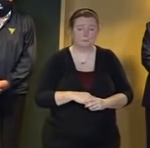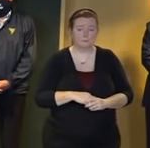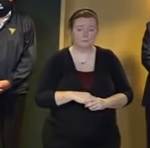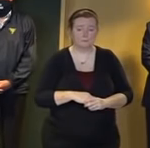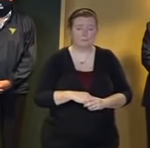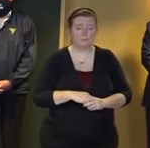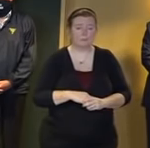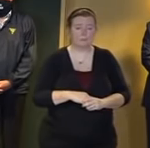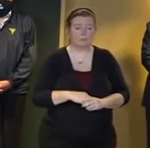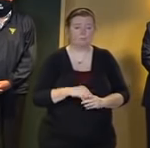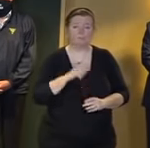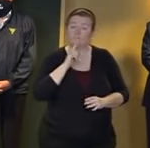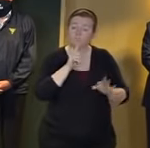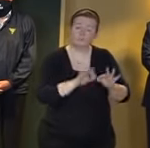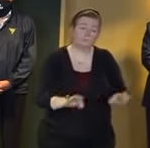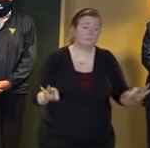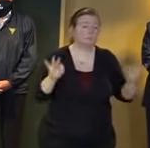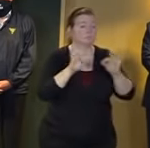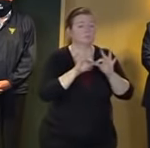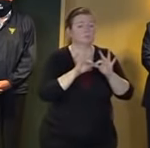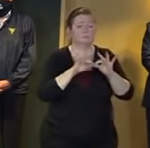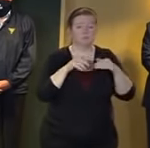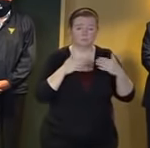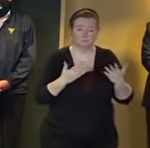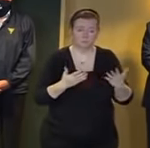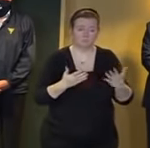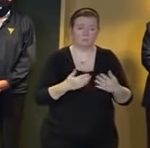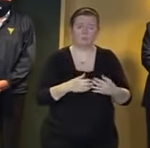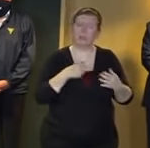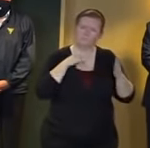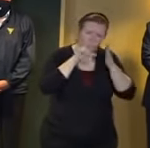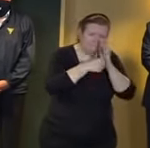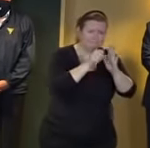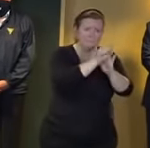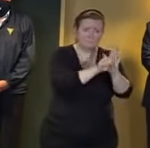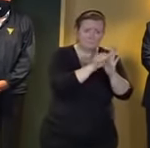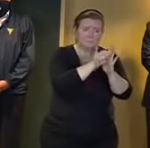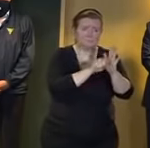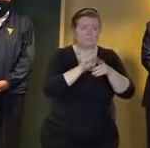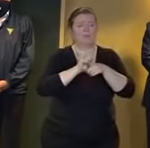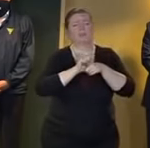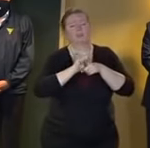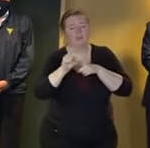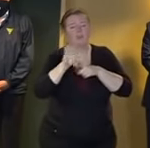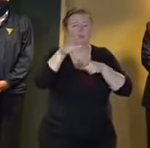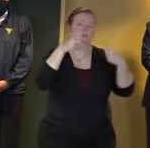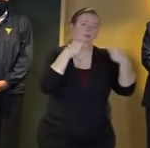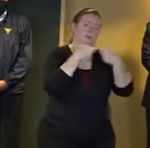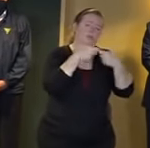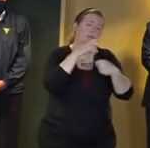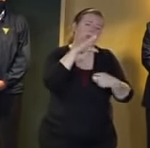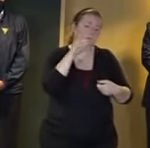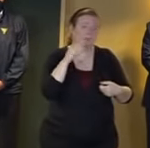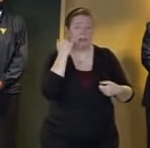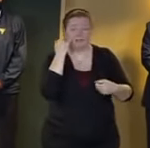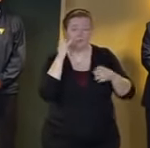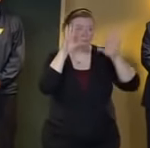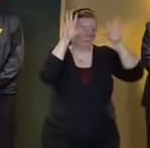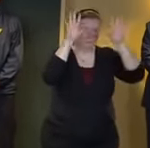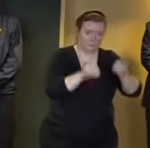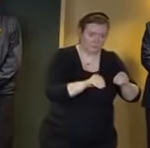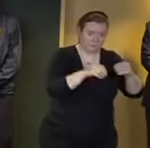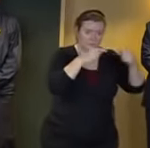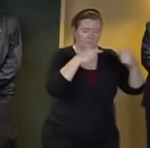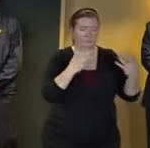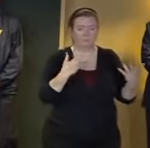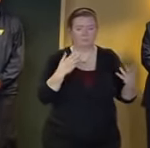it's important again to call your utility if you lose power they do not necessarily